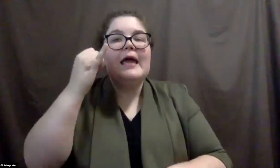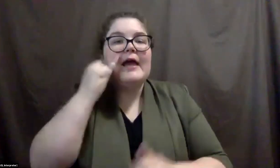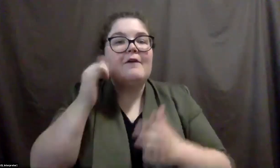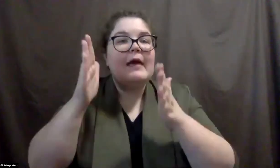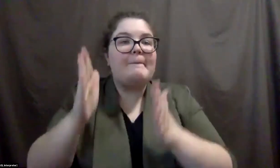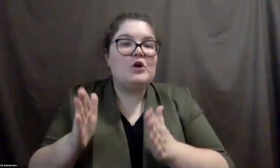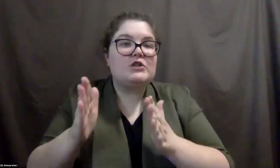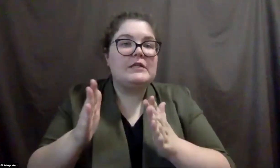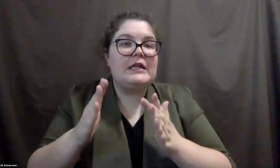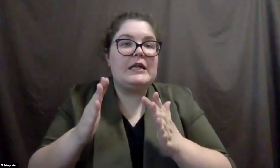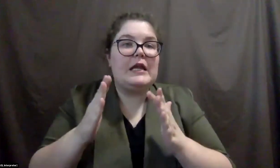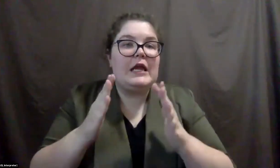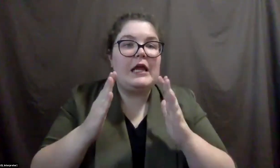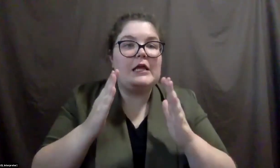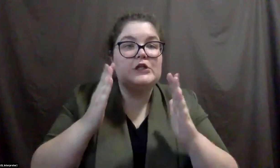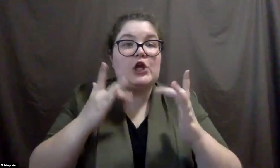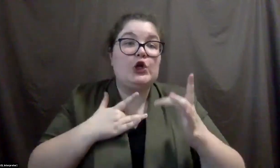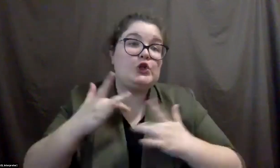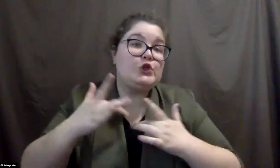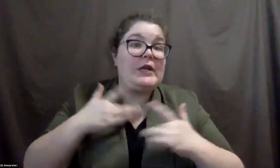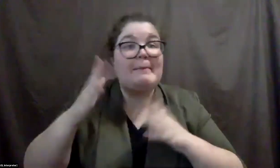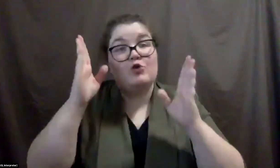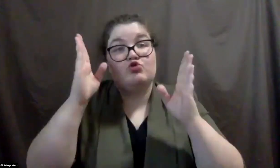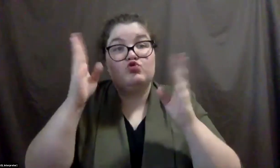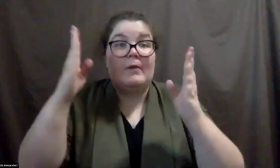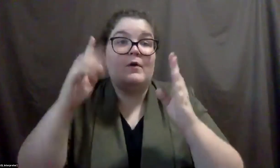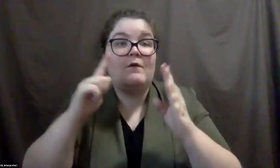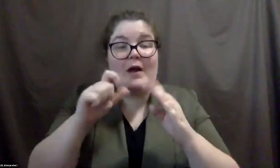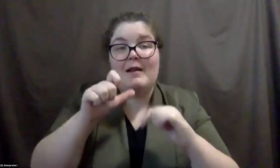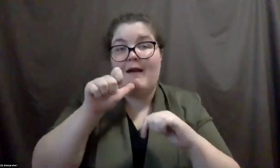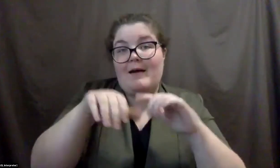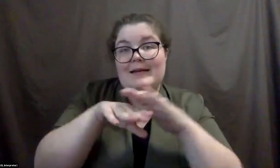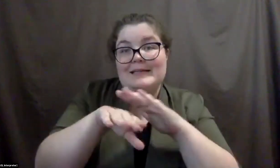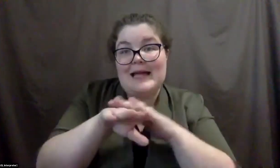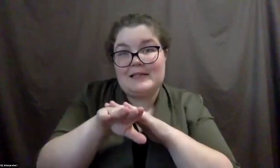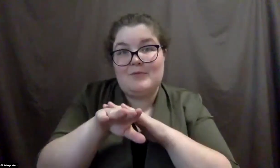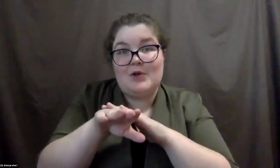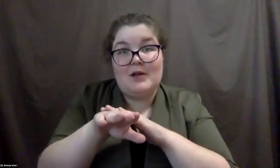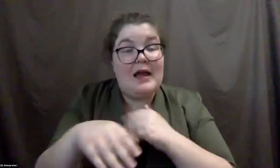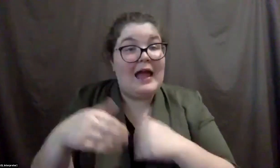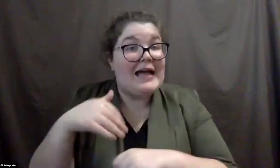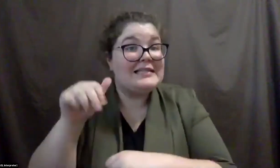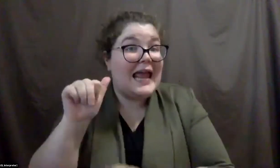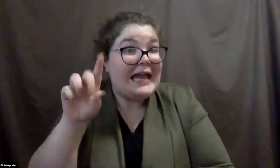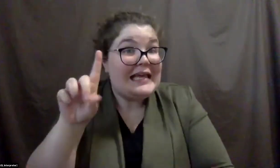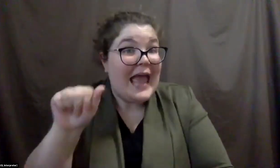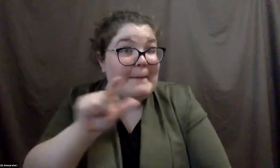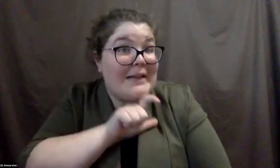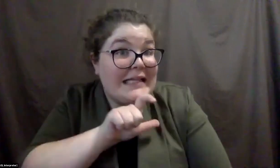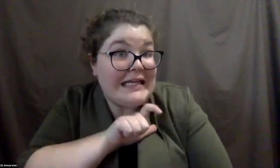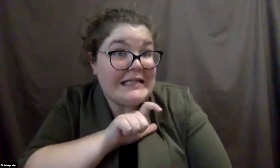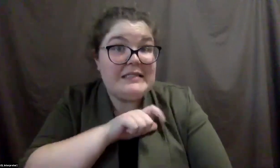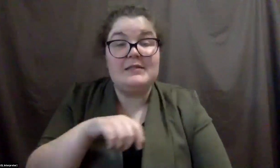air quotes in trouble for not being accessible? Like, uh, is there an ADA police or, um,